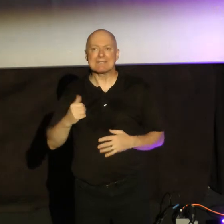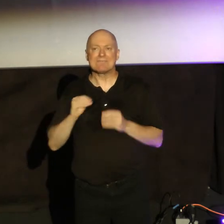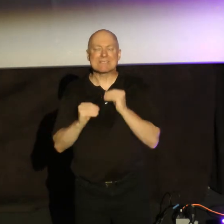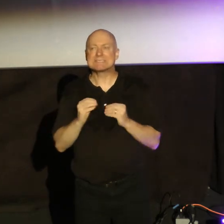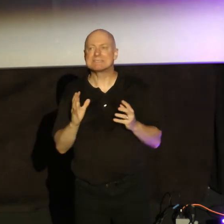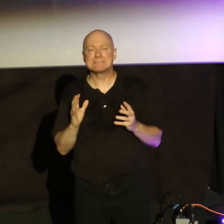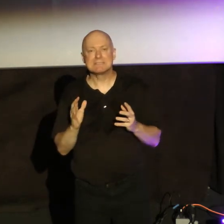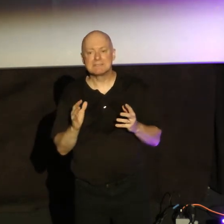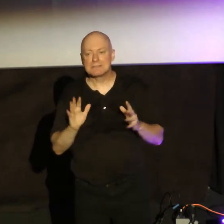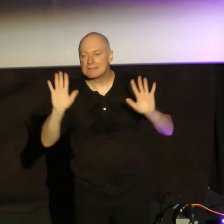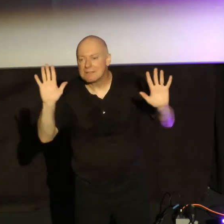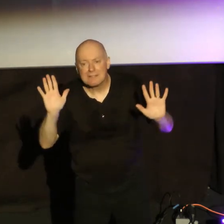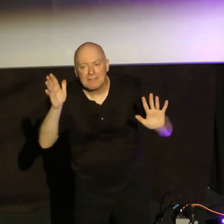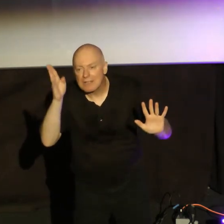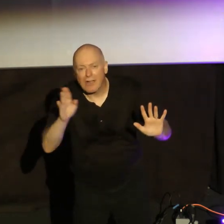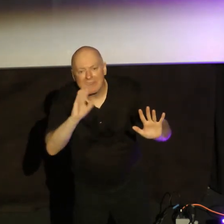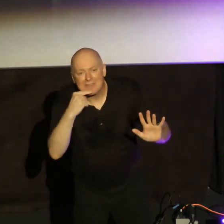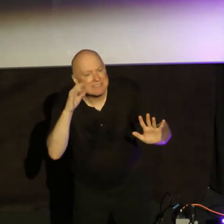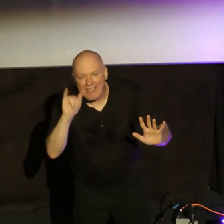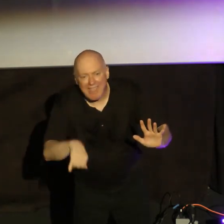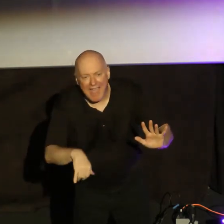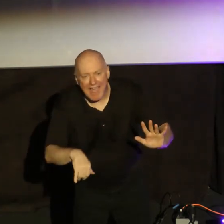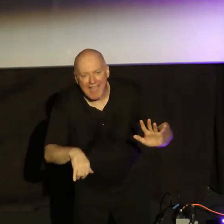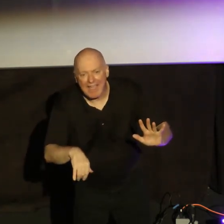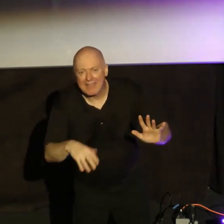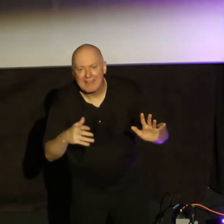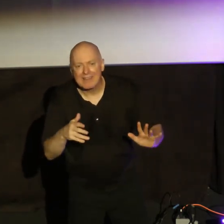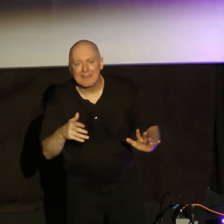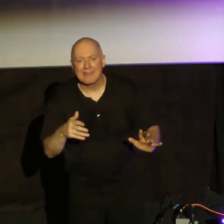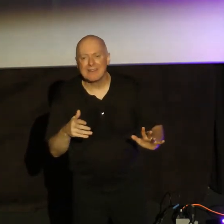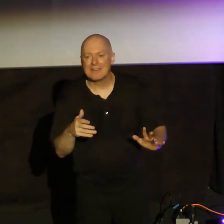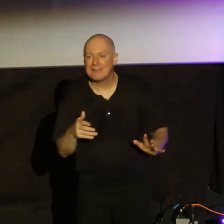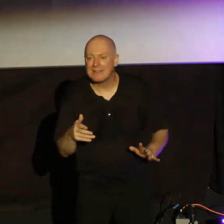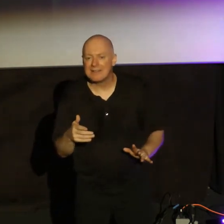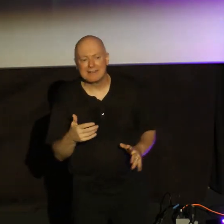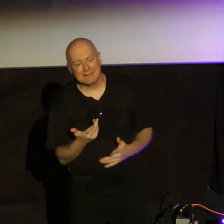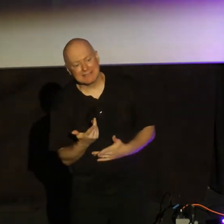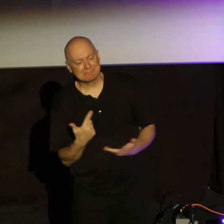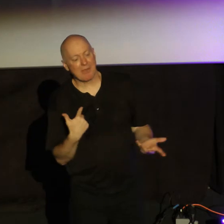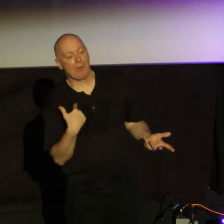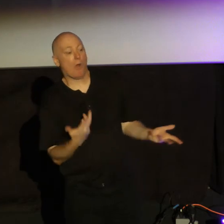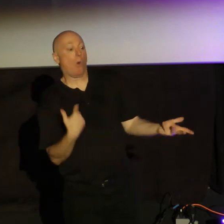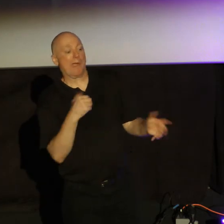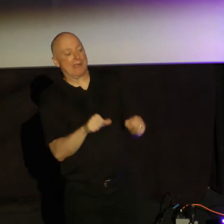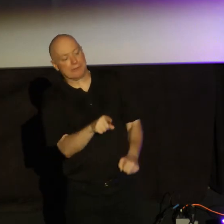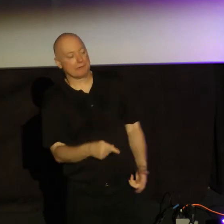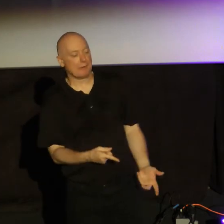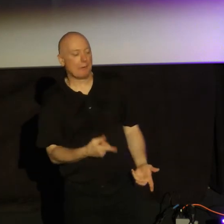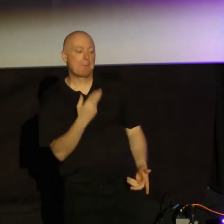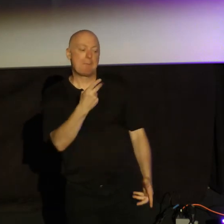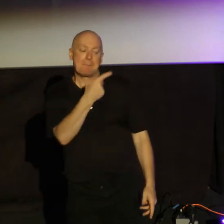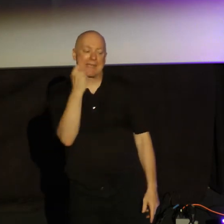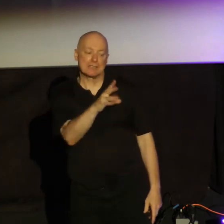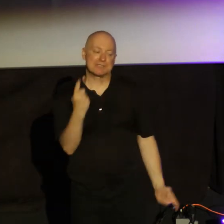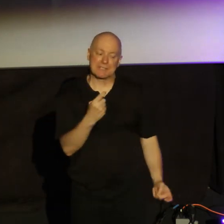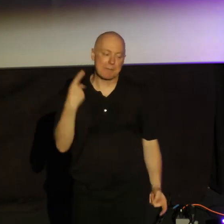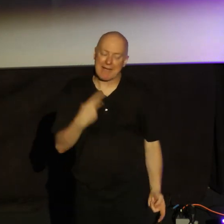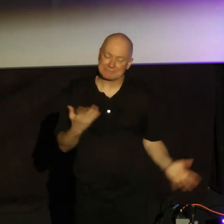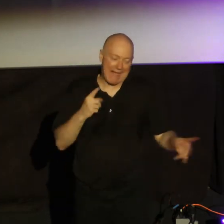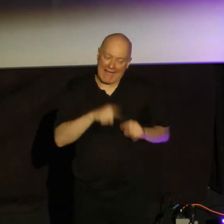Do you know that God never says that? God never says, look, we can do something with you. We could have. I mean, we can't now. But we could have, if only 10